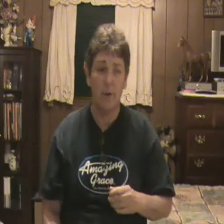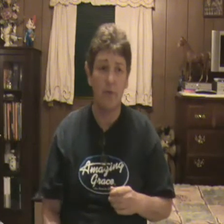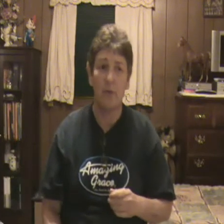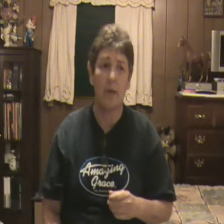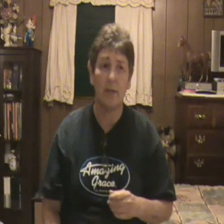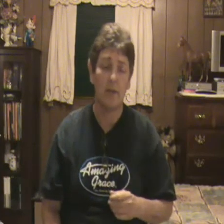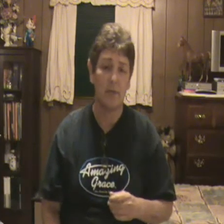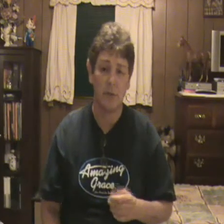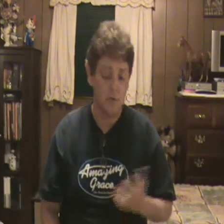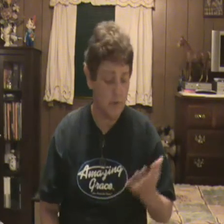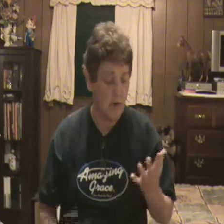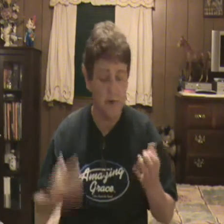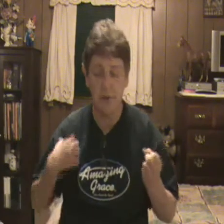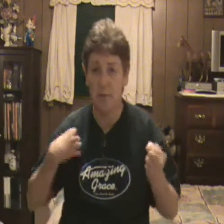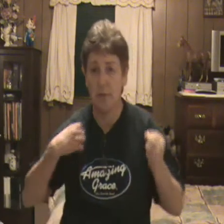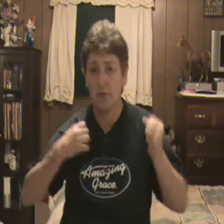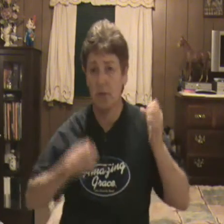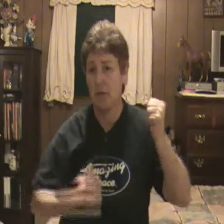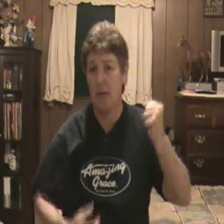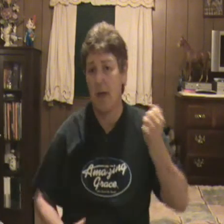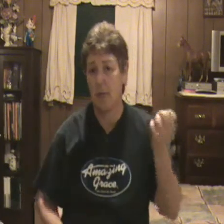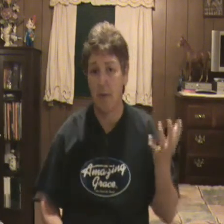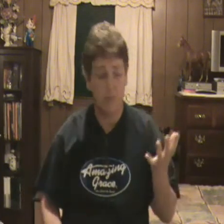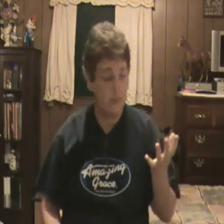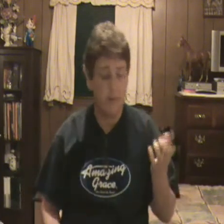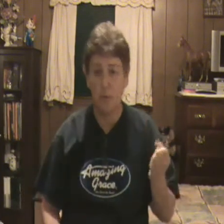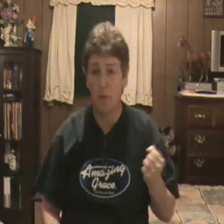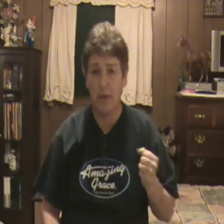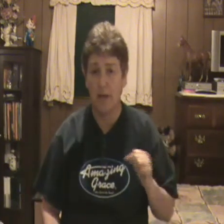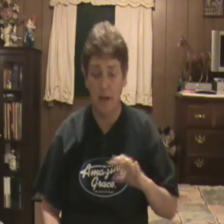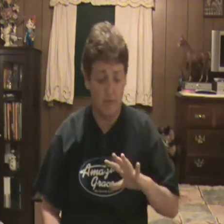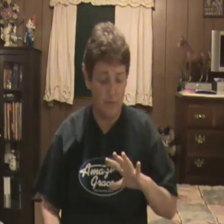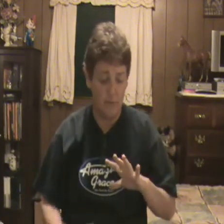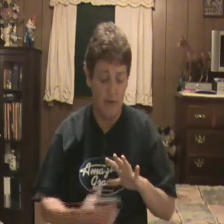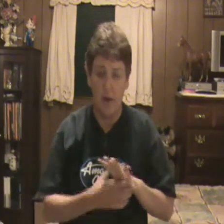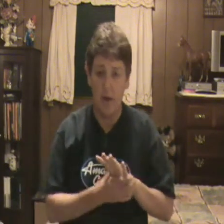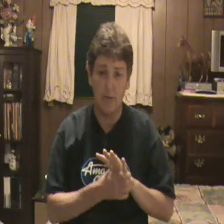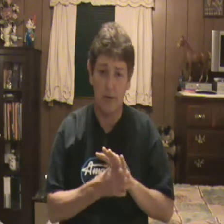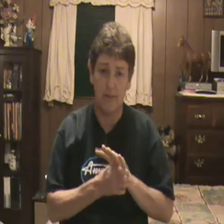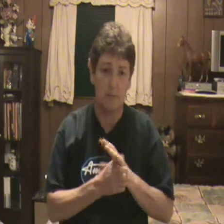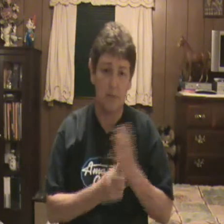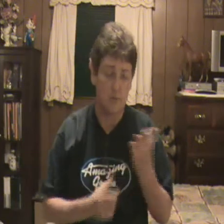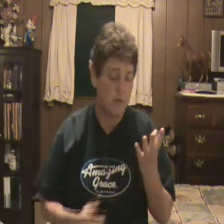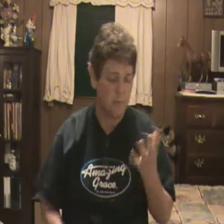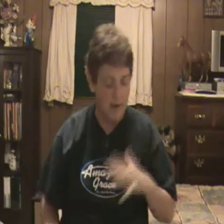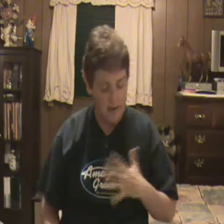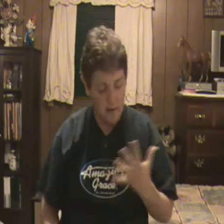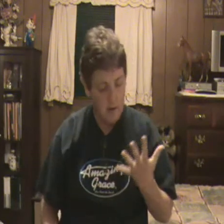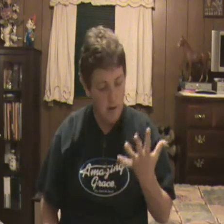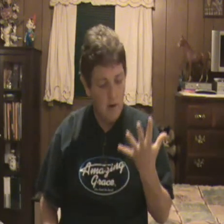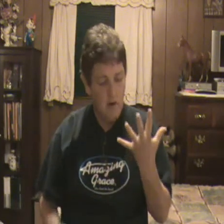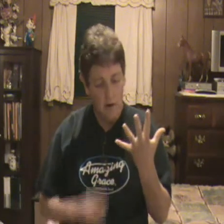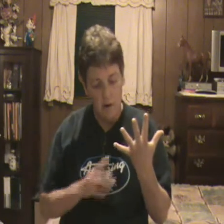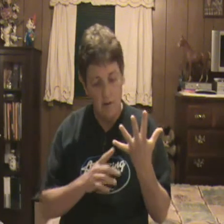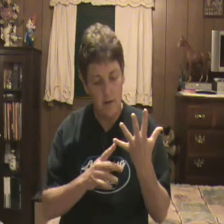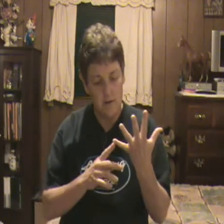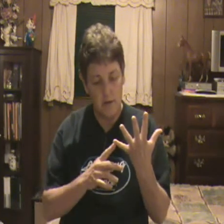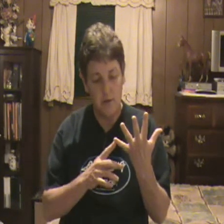very few days after surgery. I also got my strength back probably within a week. I could feel that night that I was getting my strength back. Also,